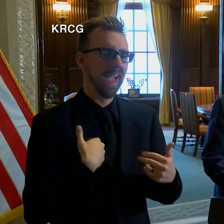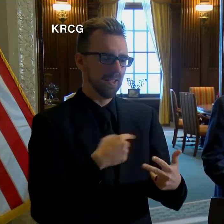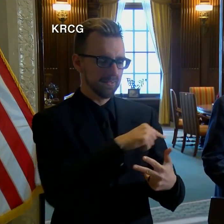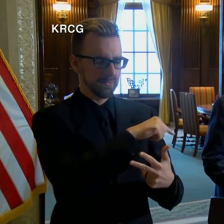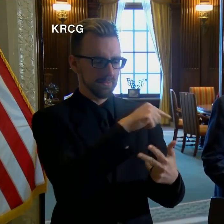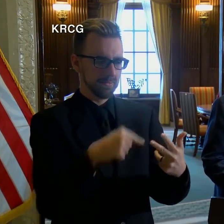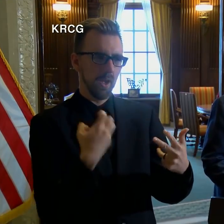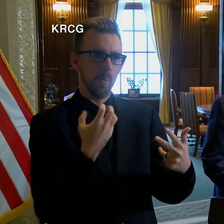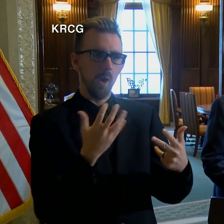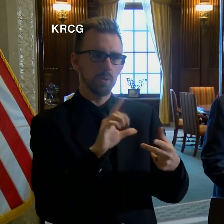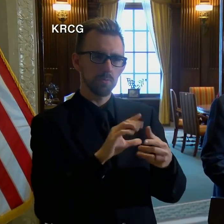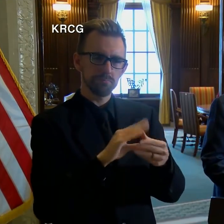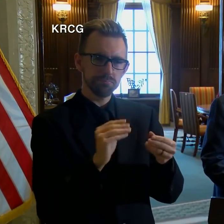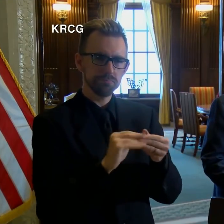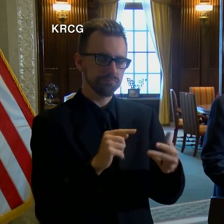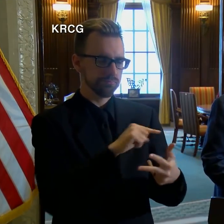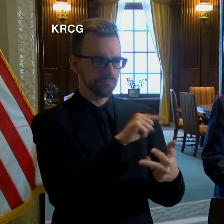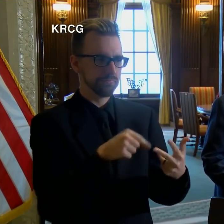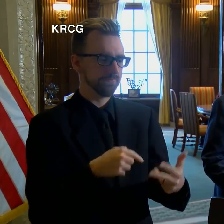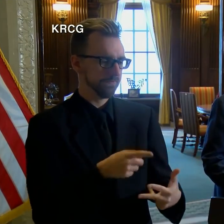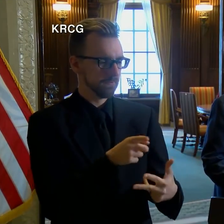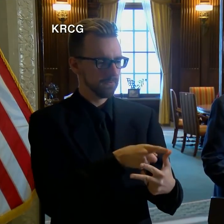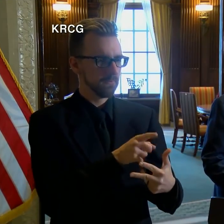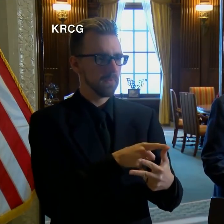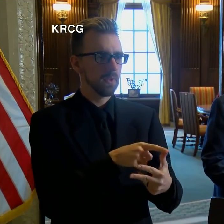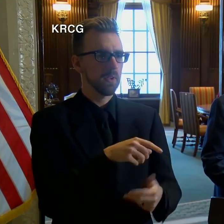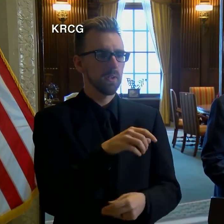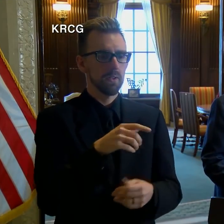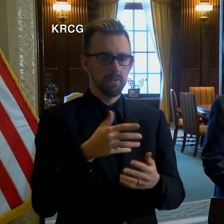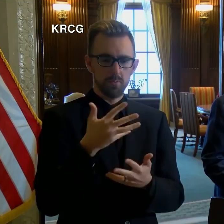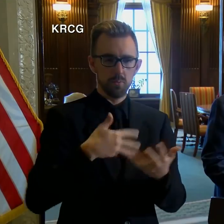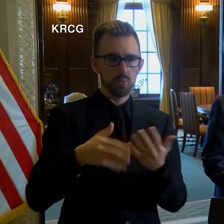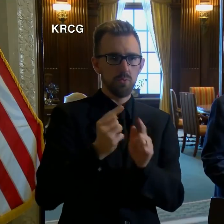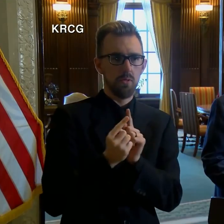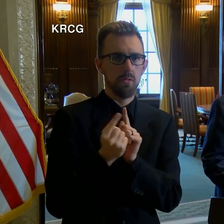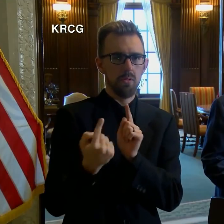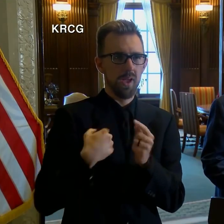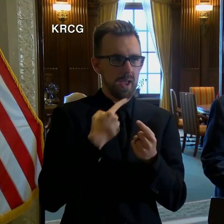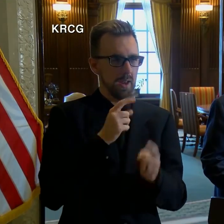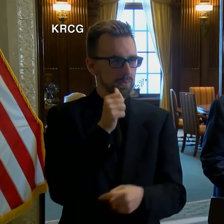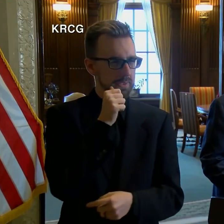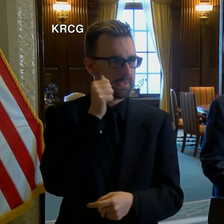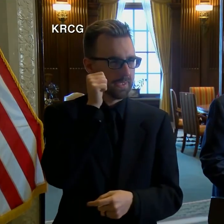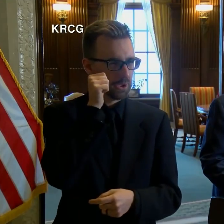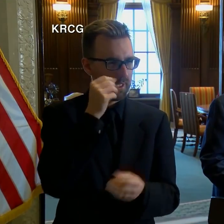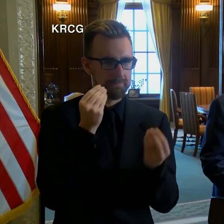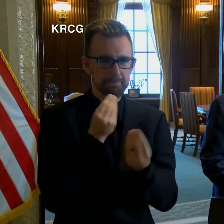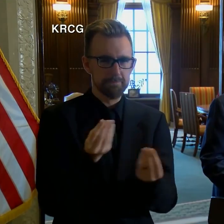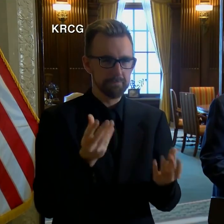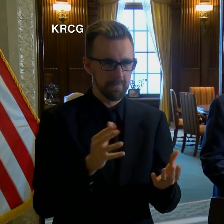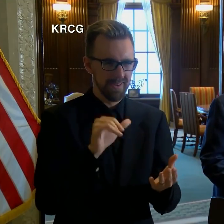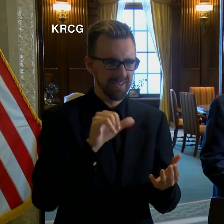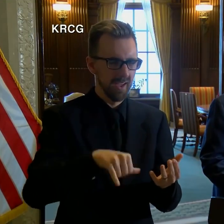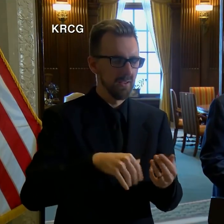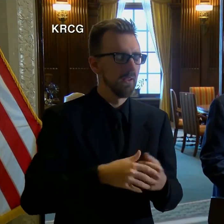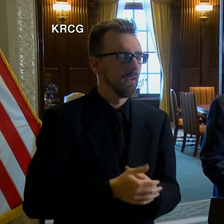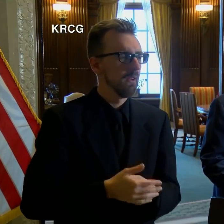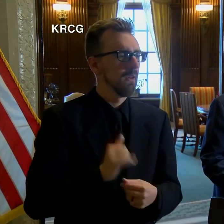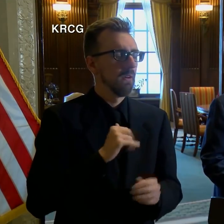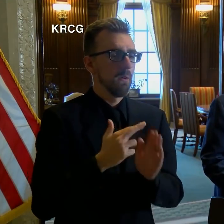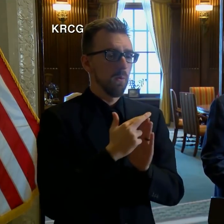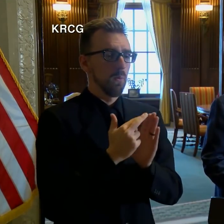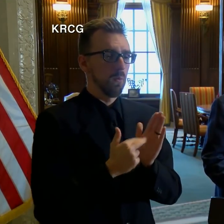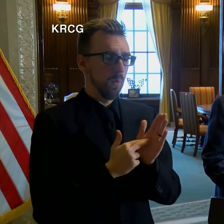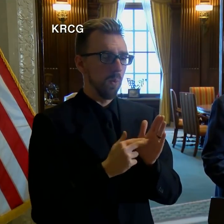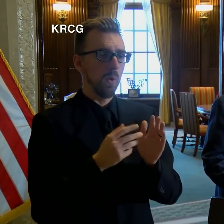I would like to address. The social distancing order I announced in yesterday's briefing, the regulatory updates